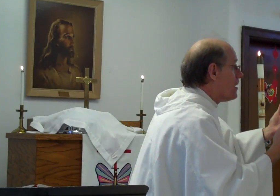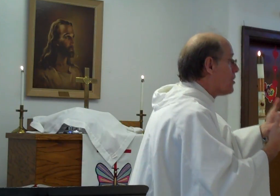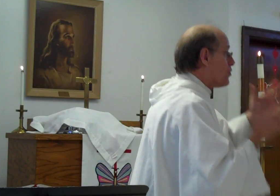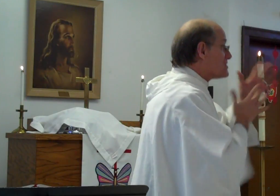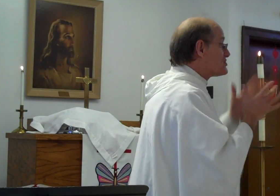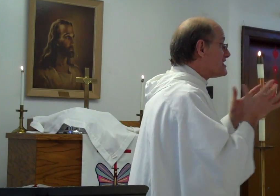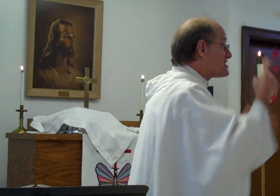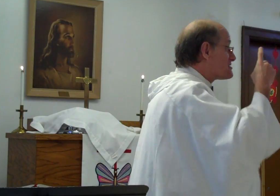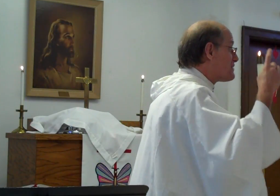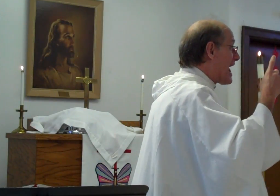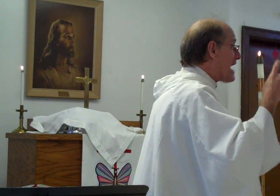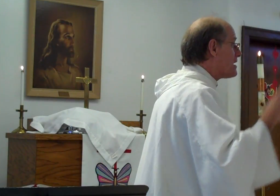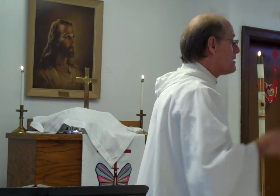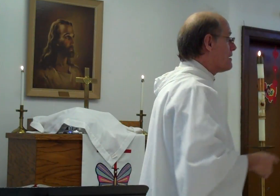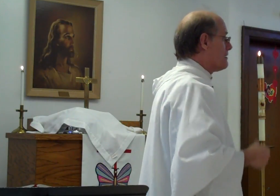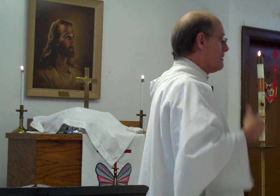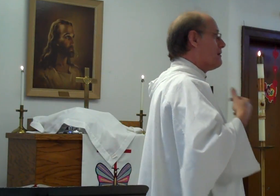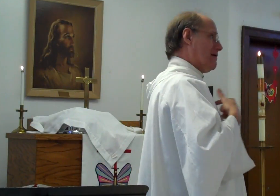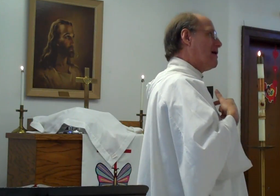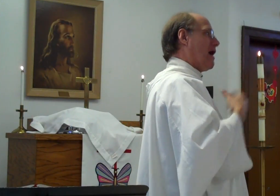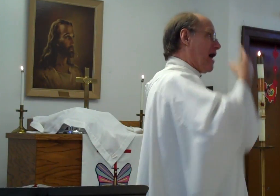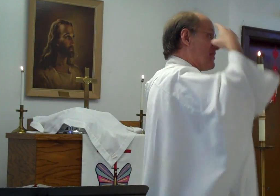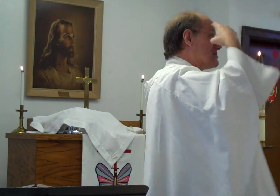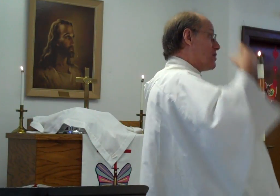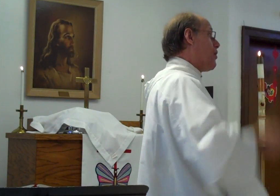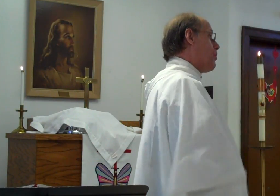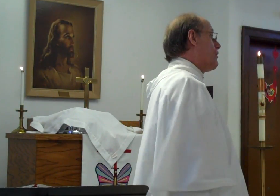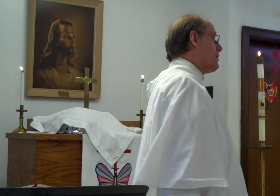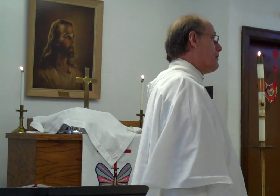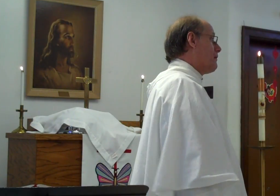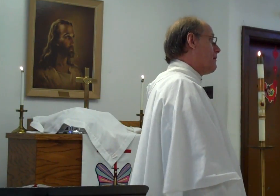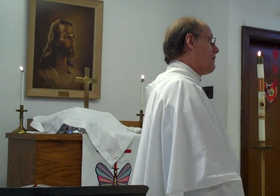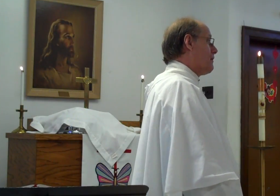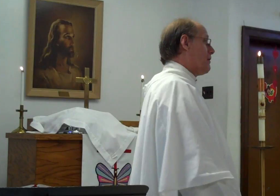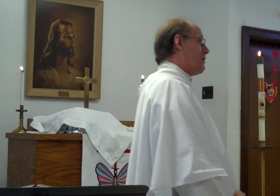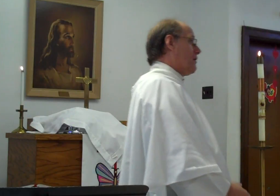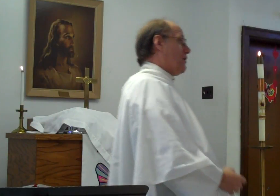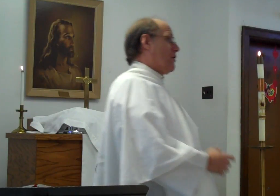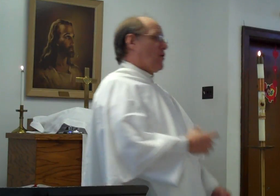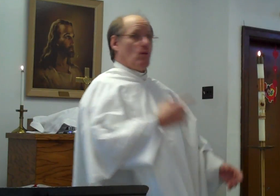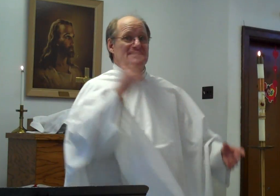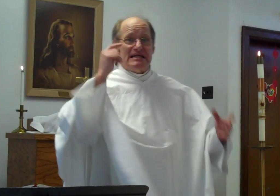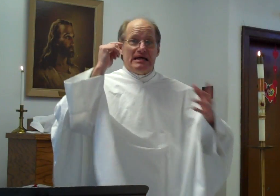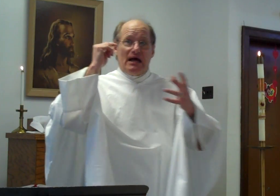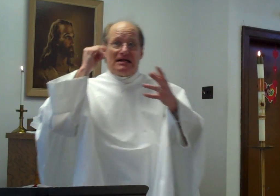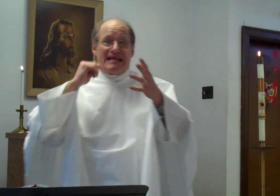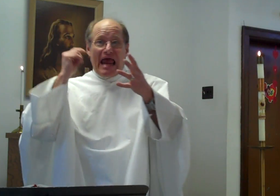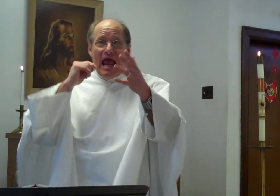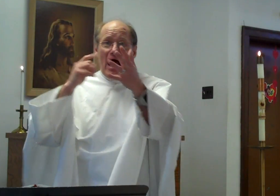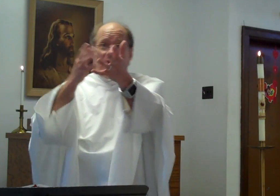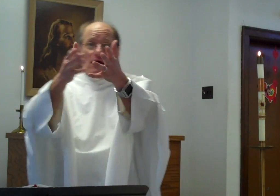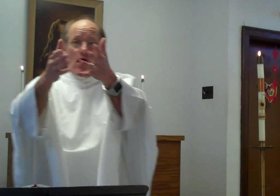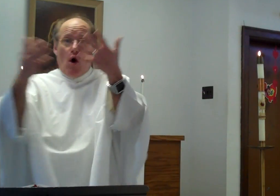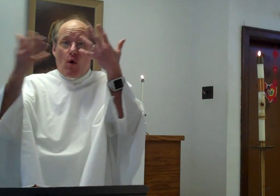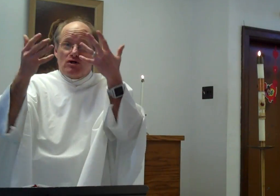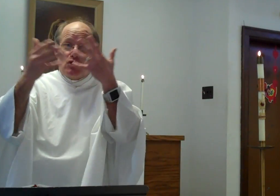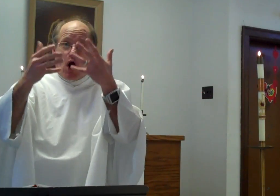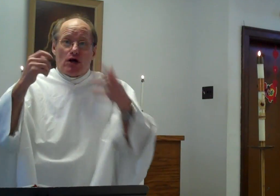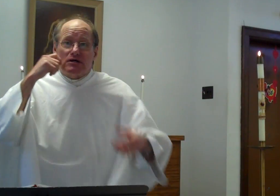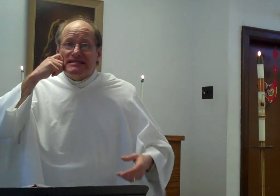Was Jesus black? I think so. Was he tan or darker